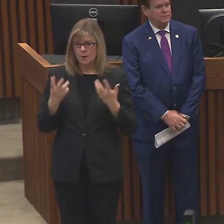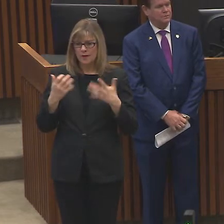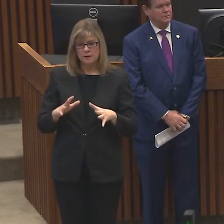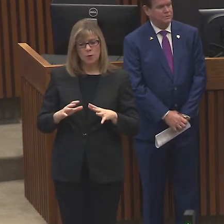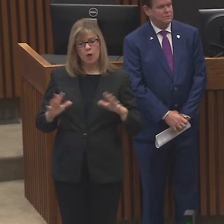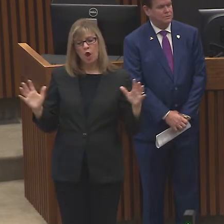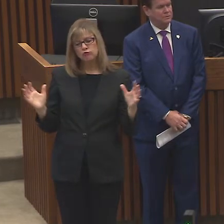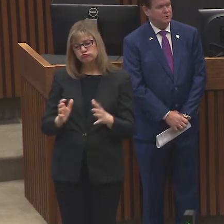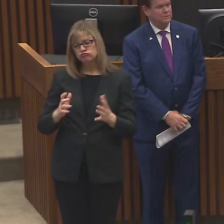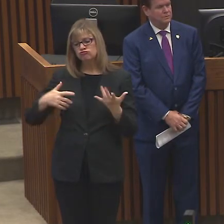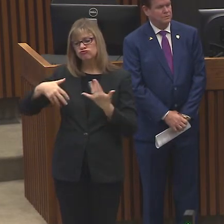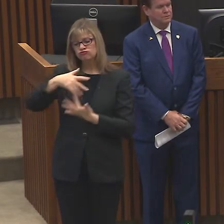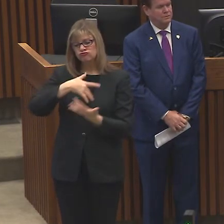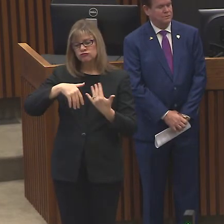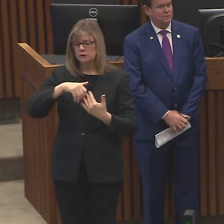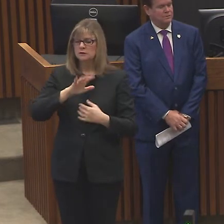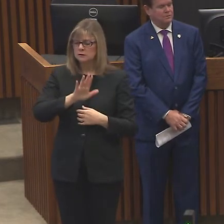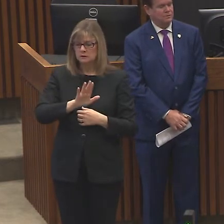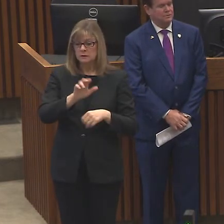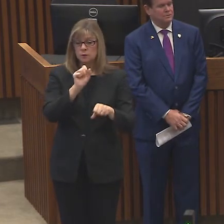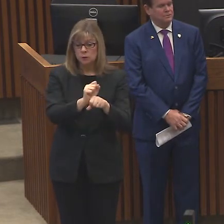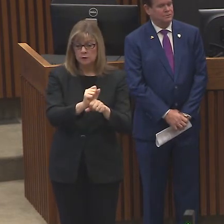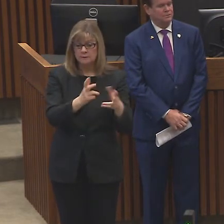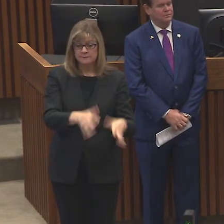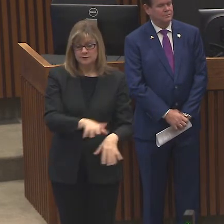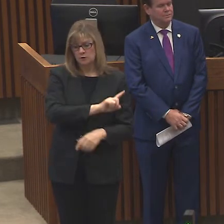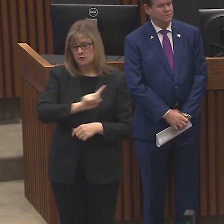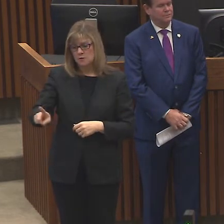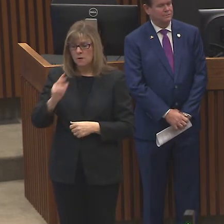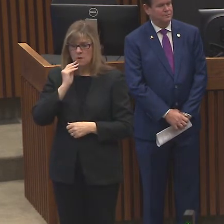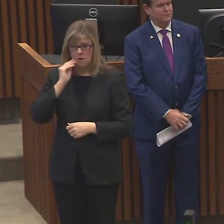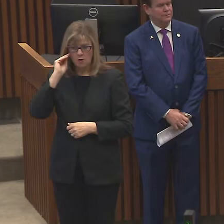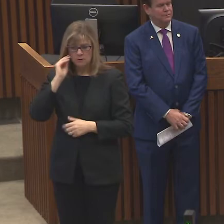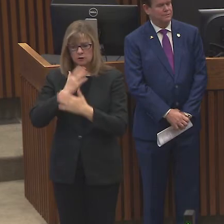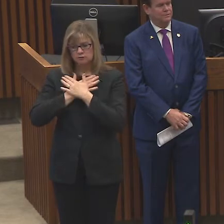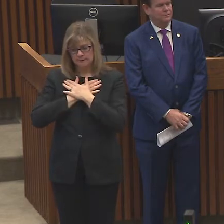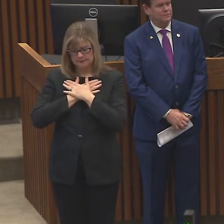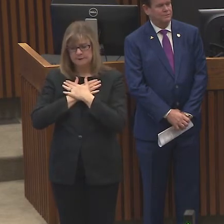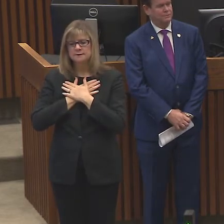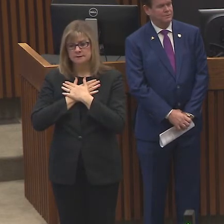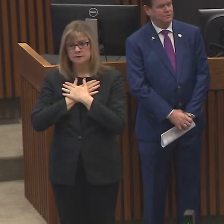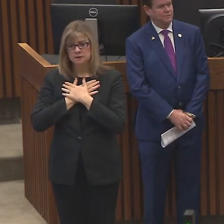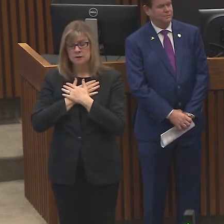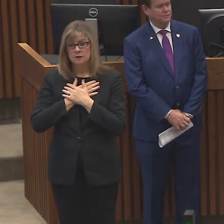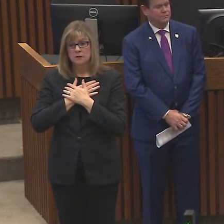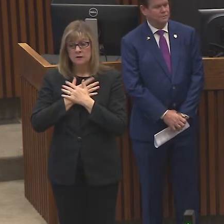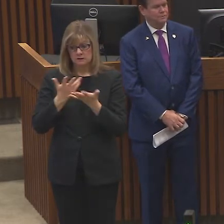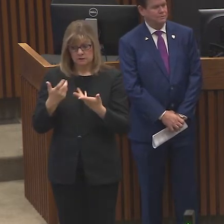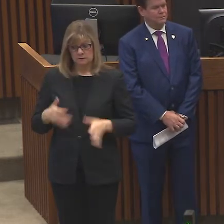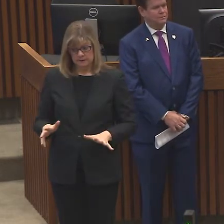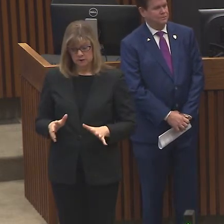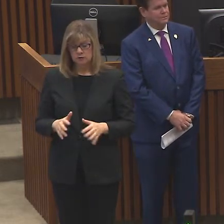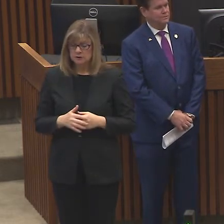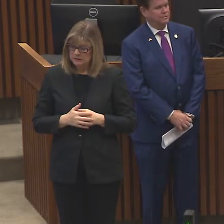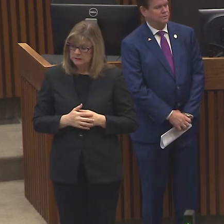we want you to go home and to rest and then do everything you can